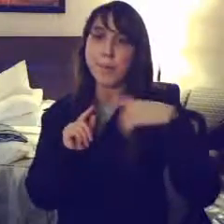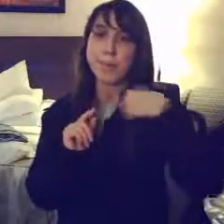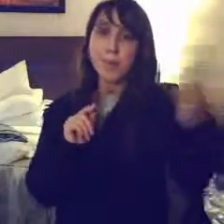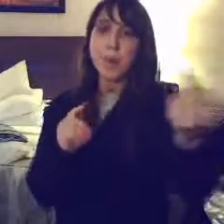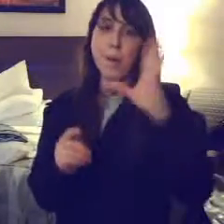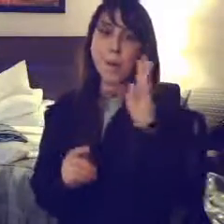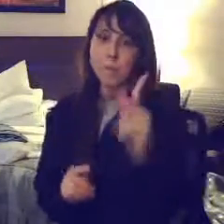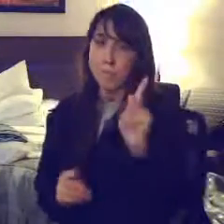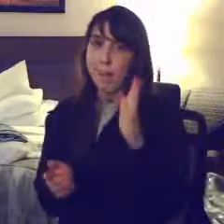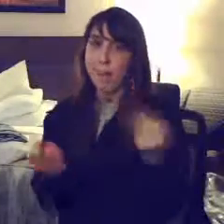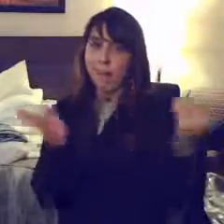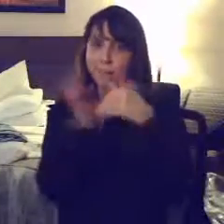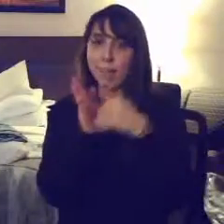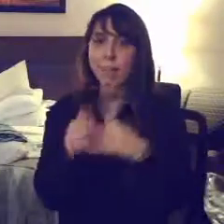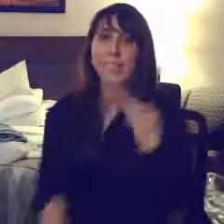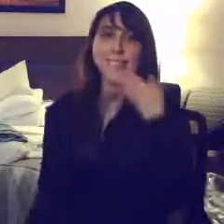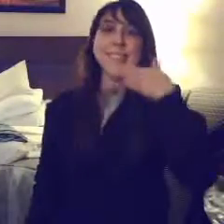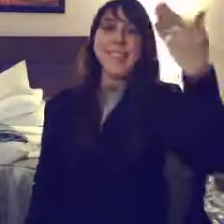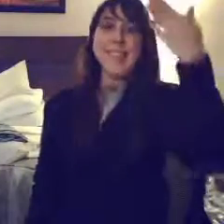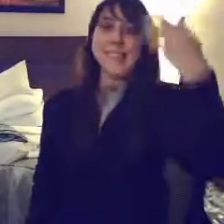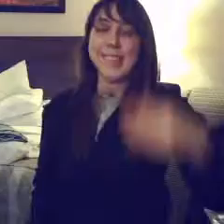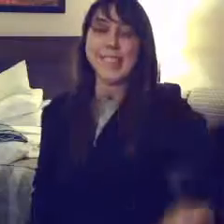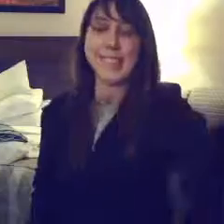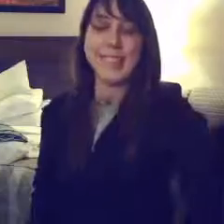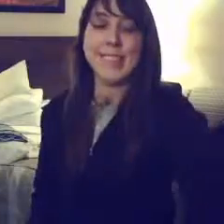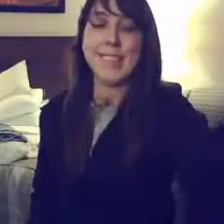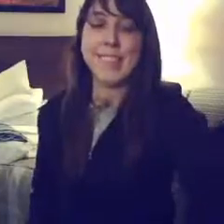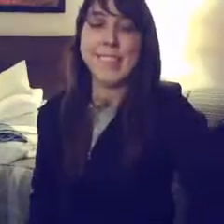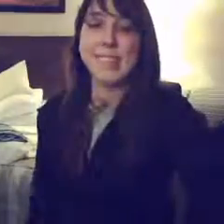beginning to move into Cape May for more on what we can expect from the storm. Let's head in.